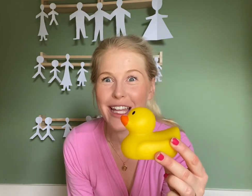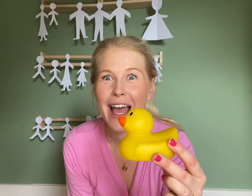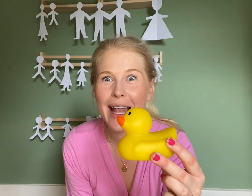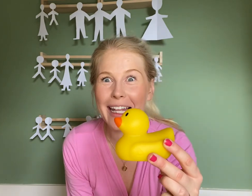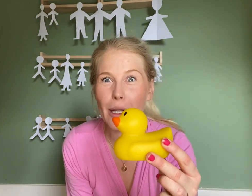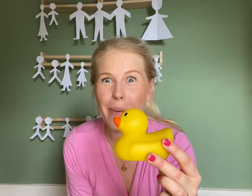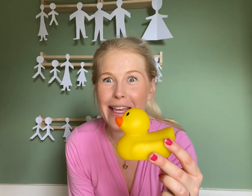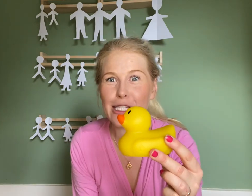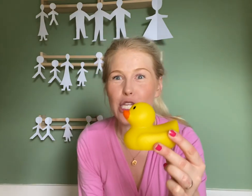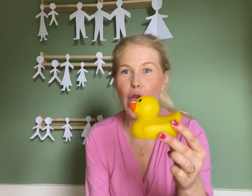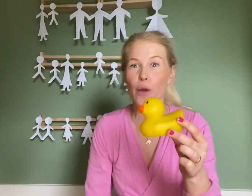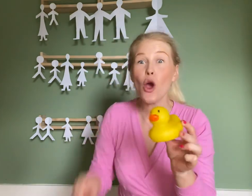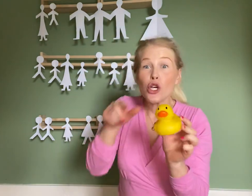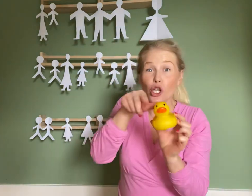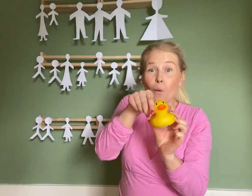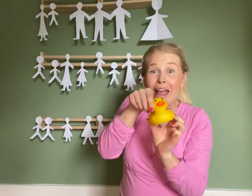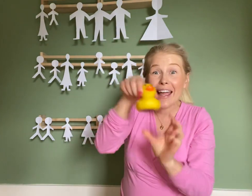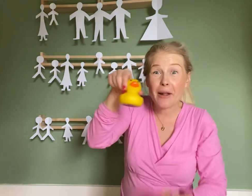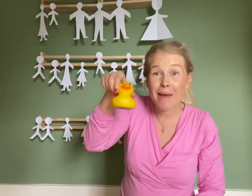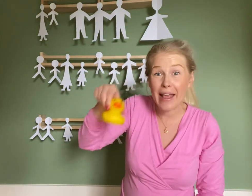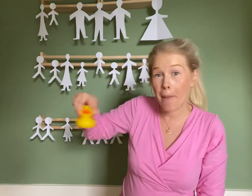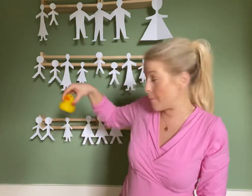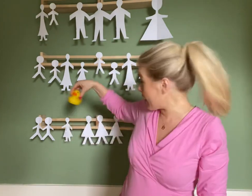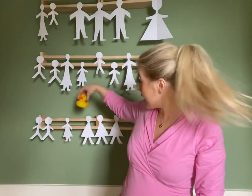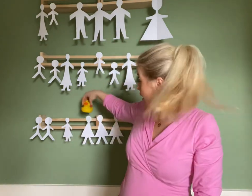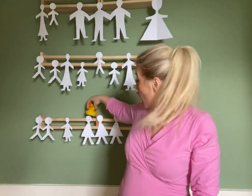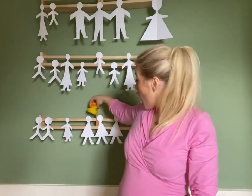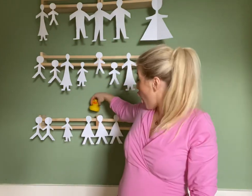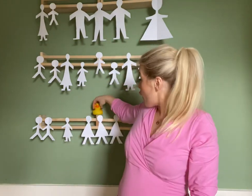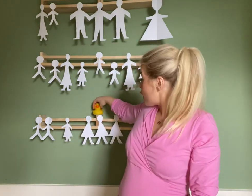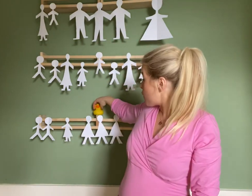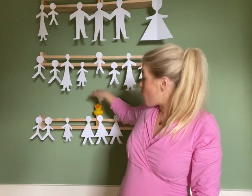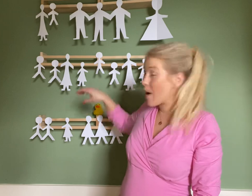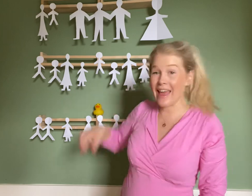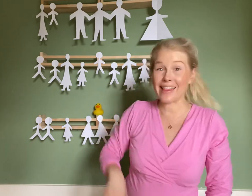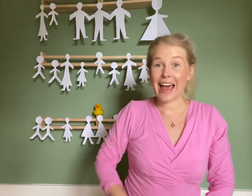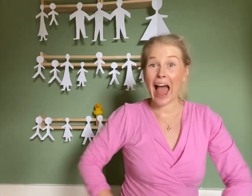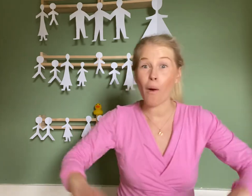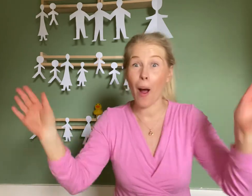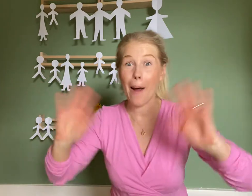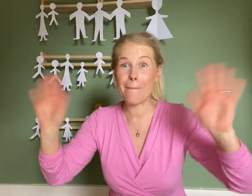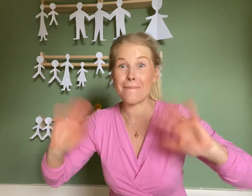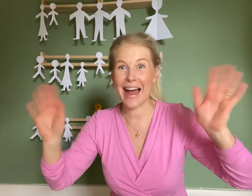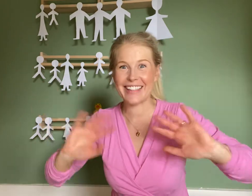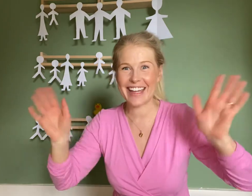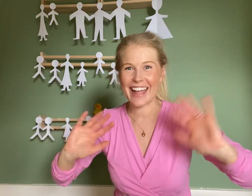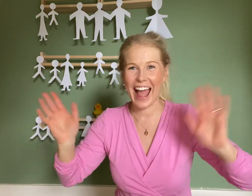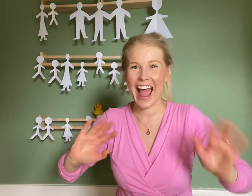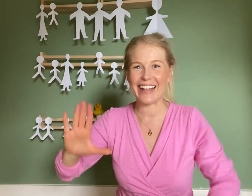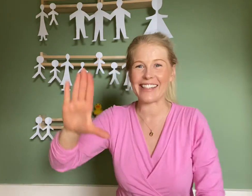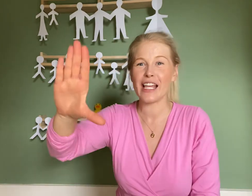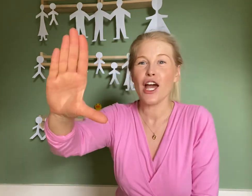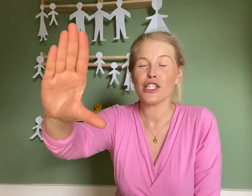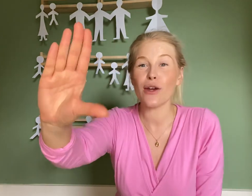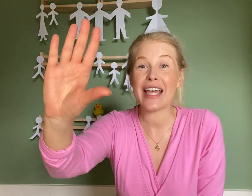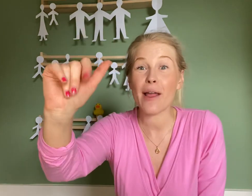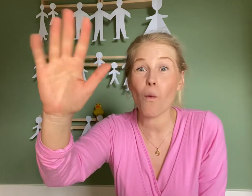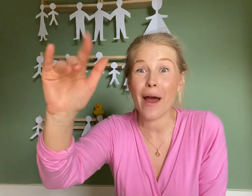little beaks too. So we're going to make a beak with our magic hands. So take one